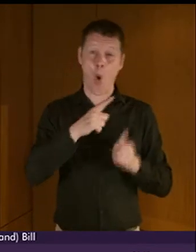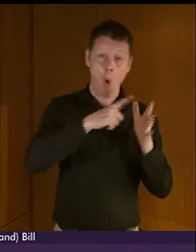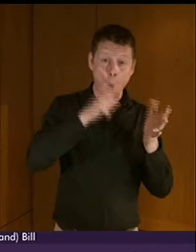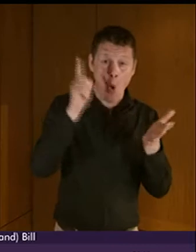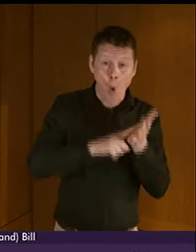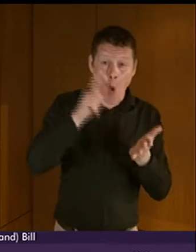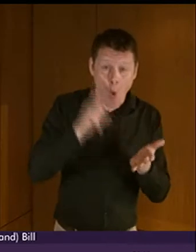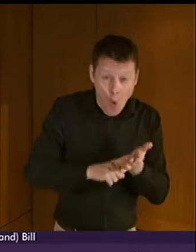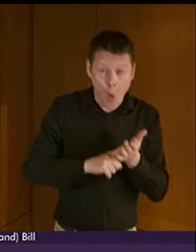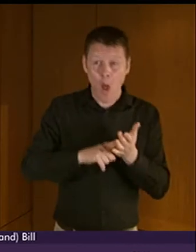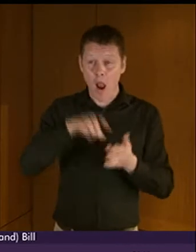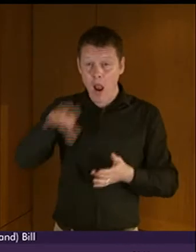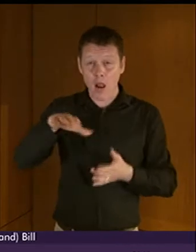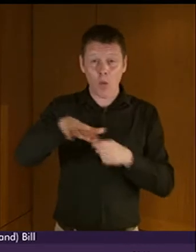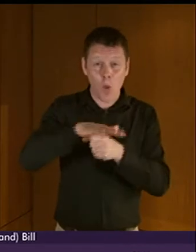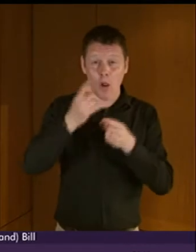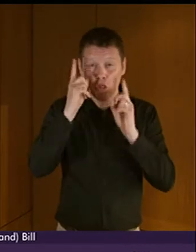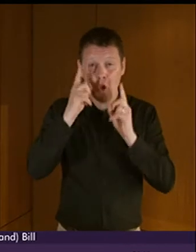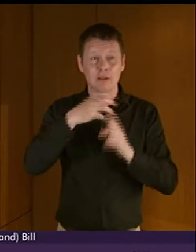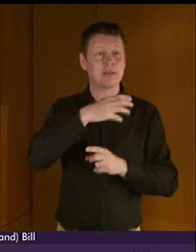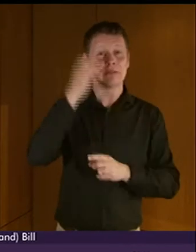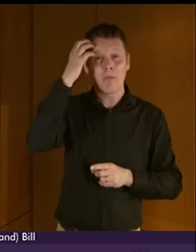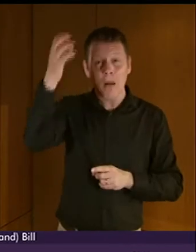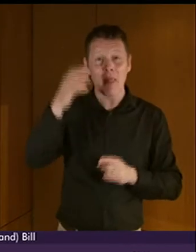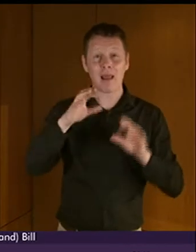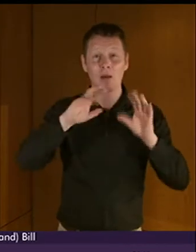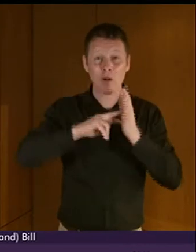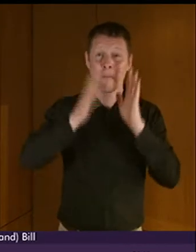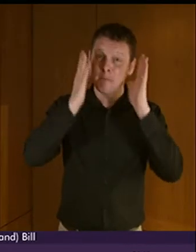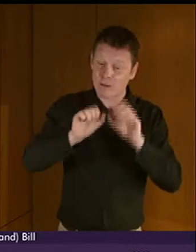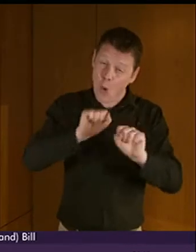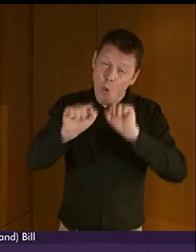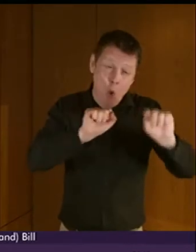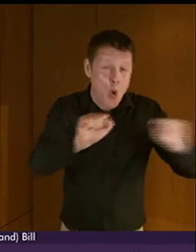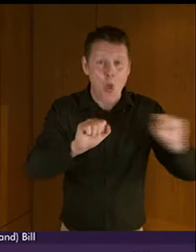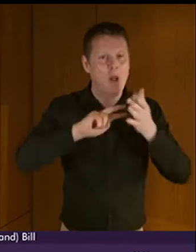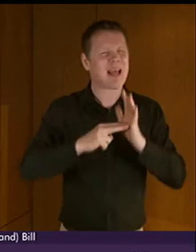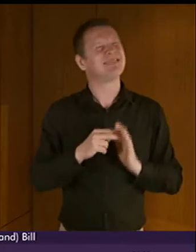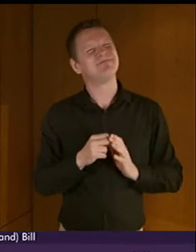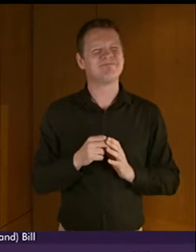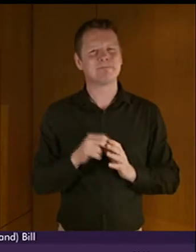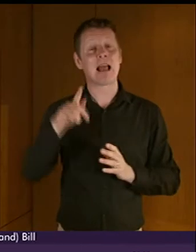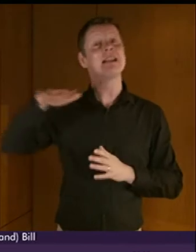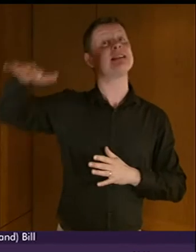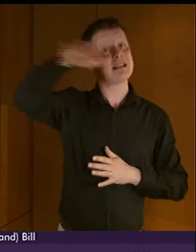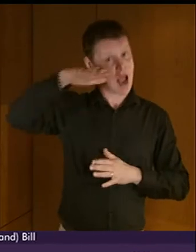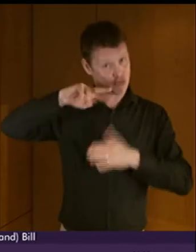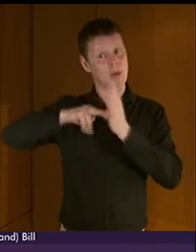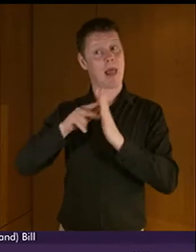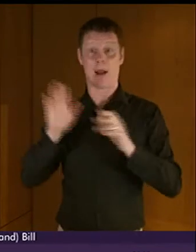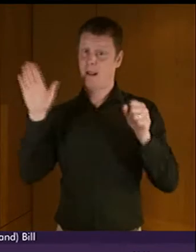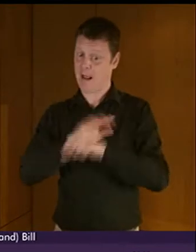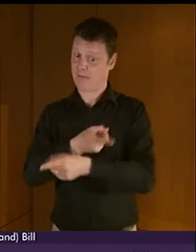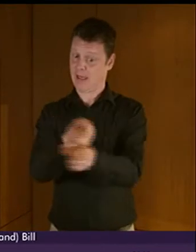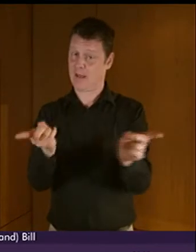producing their own separate BSL plans, the national plan should cover all public bodies with a national remit